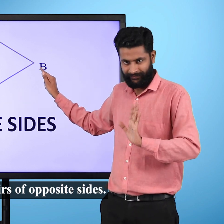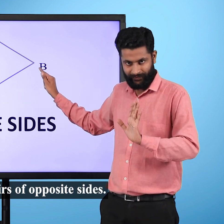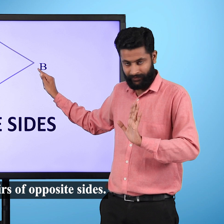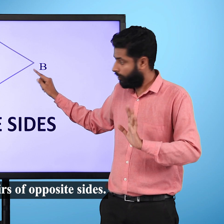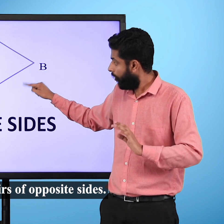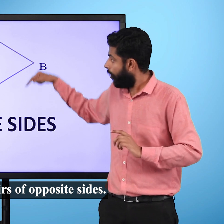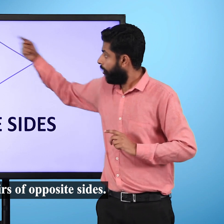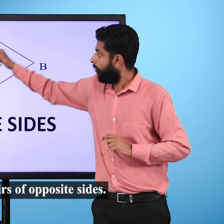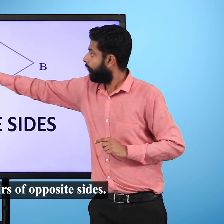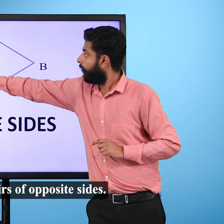opposite sides.